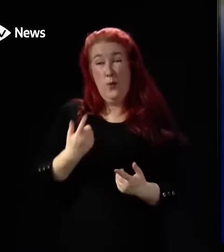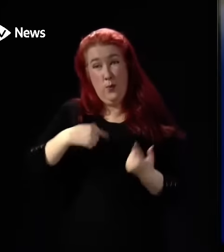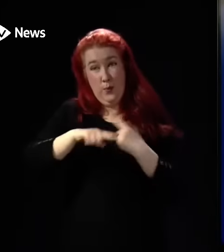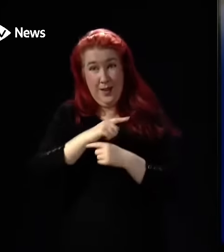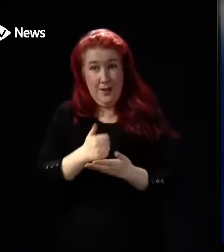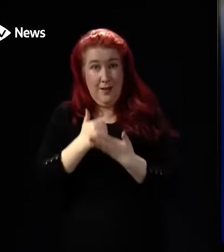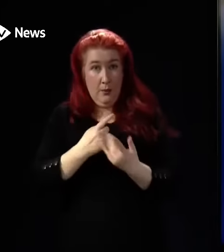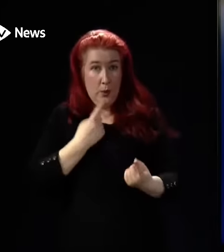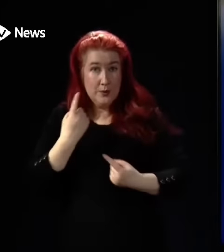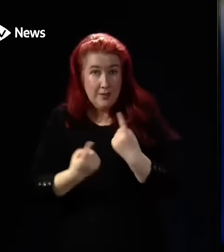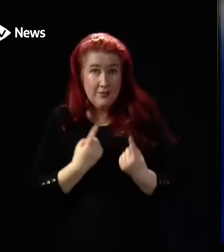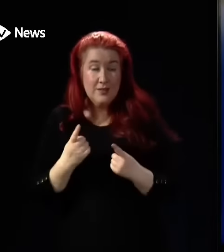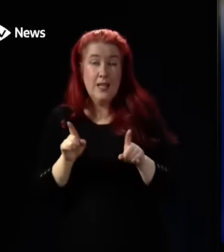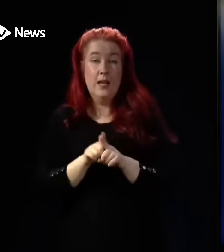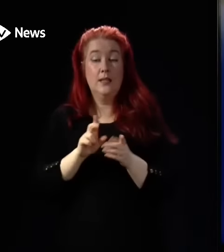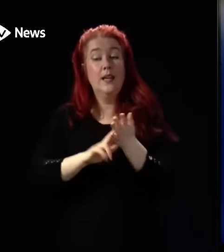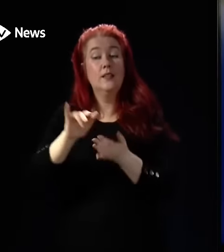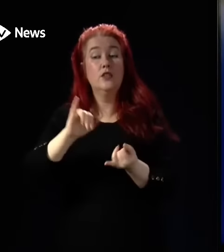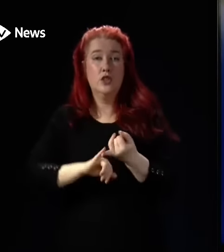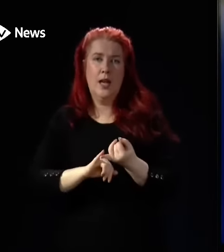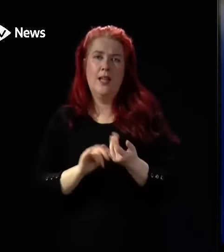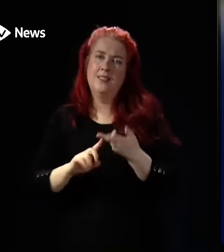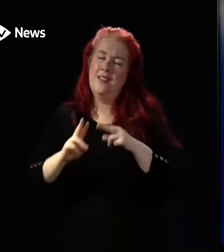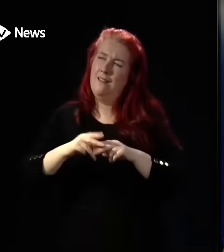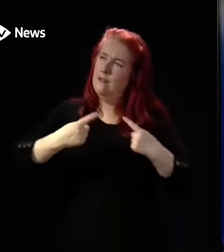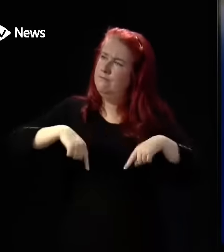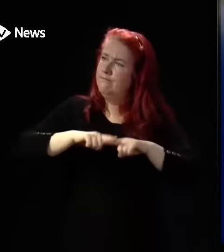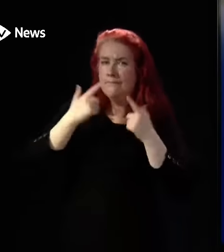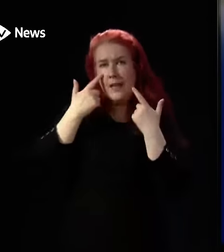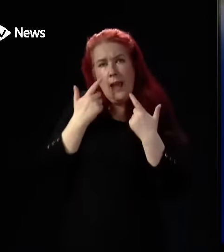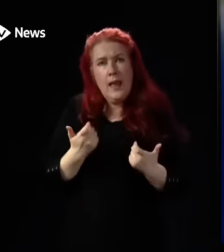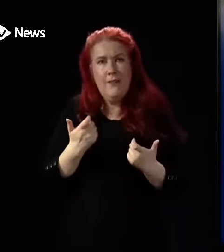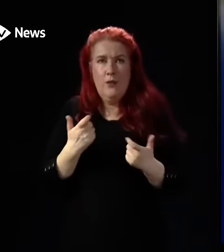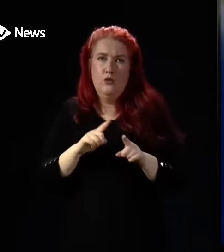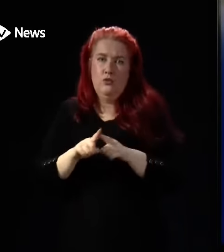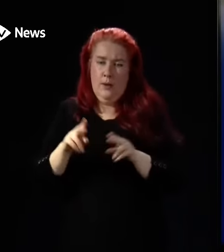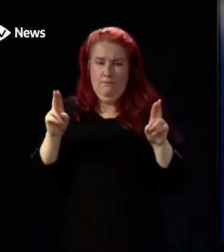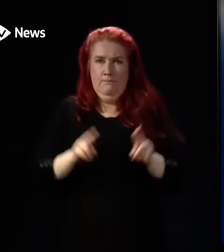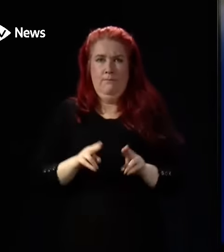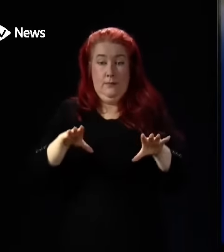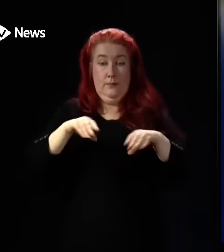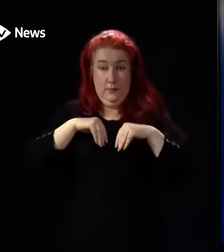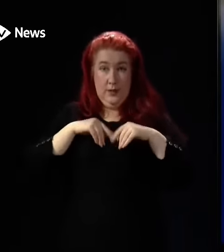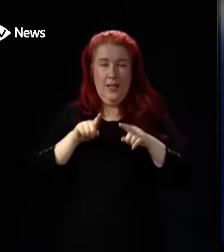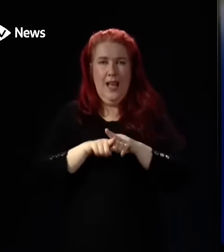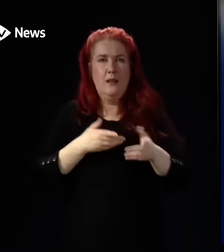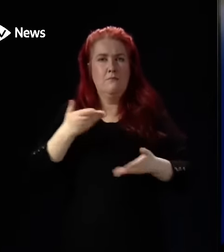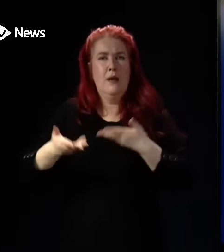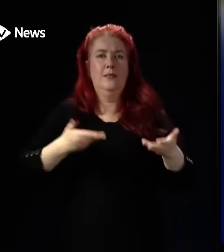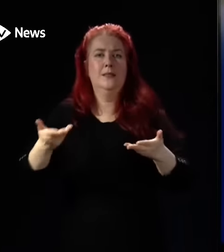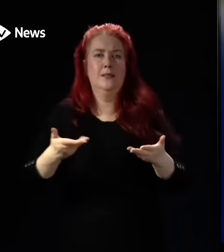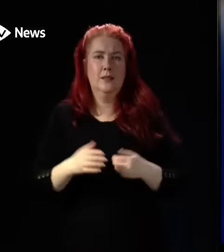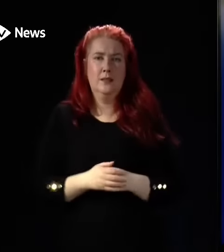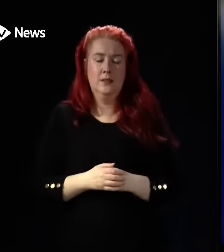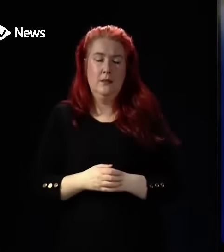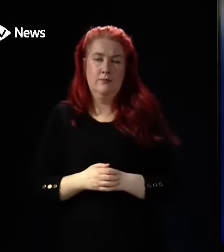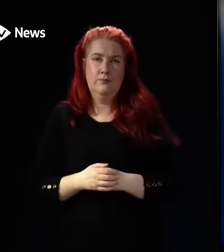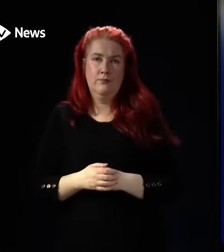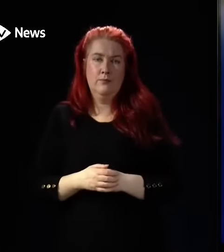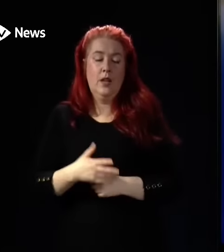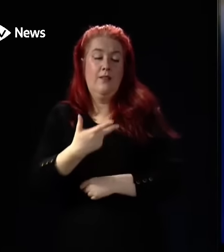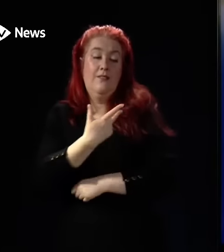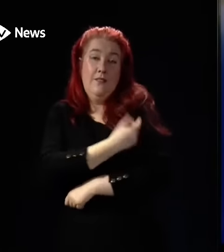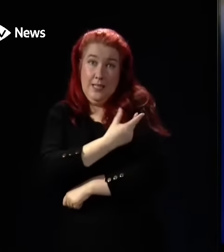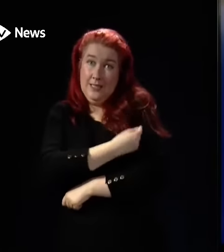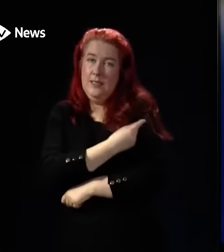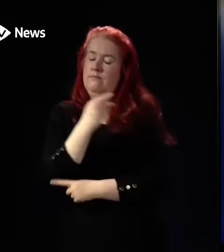the NHS by taking reasonable precautions to reduce the risk of getting and spreading these viruses. Vaccination continues